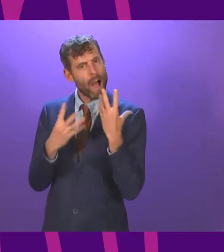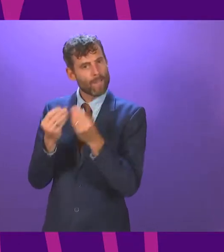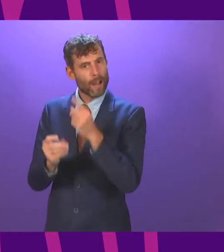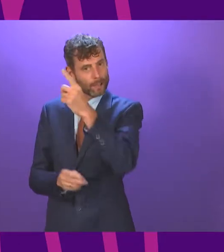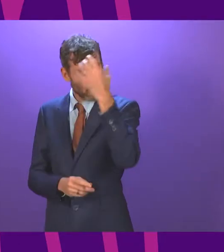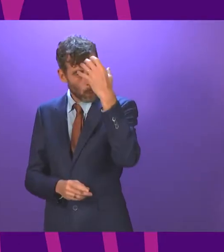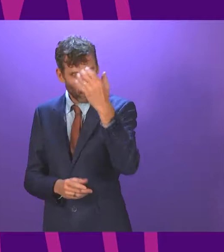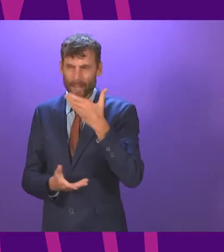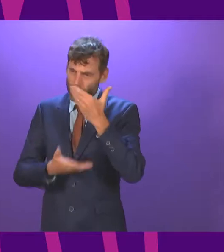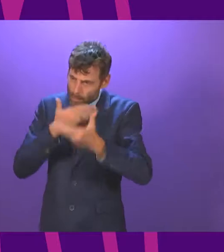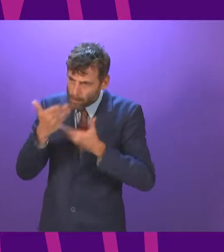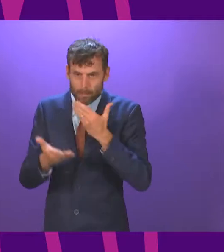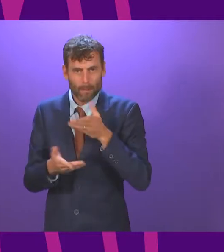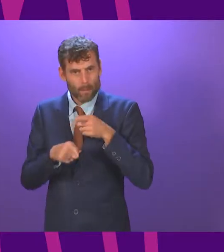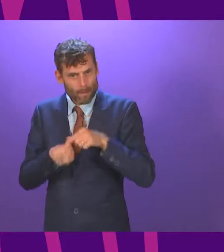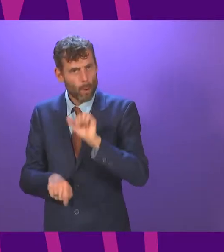new roles.